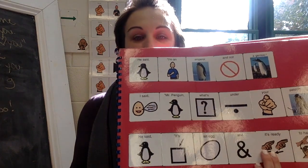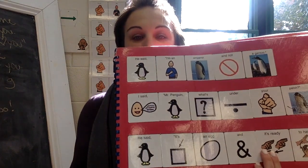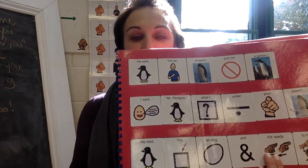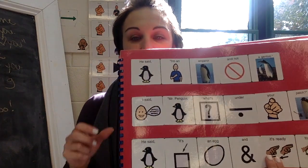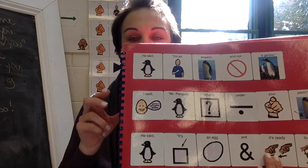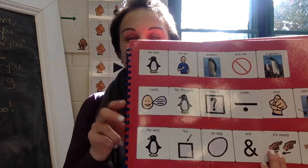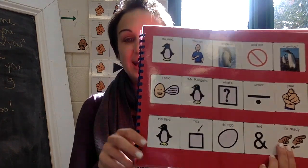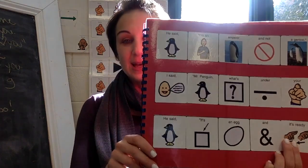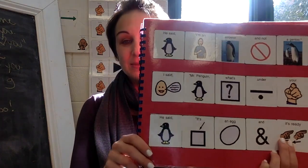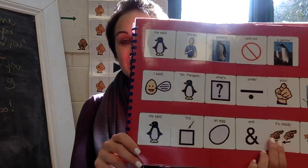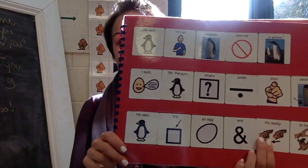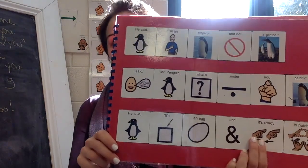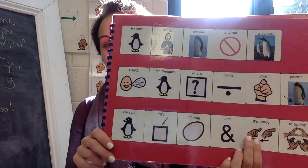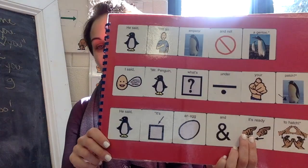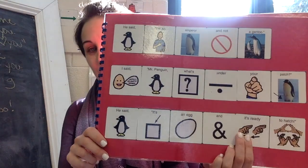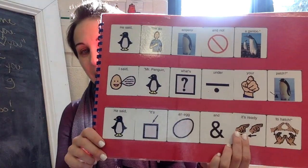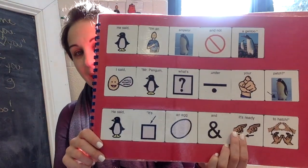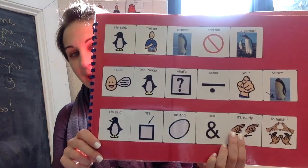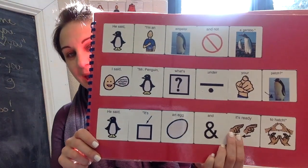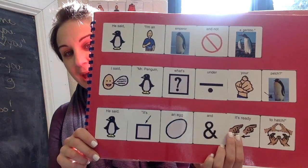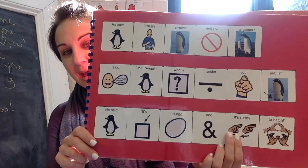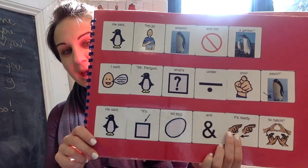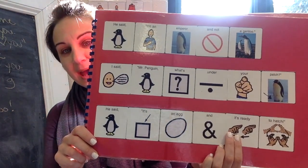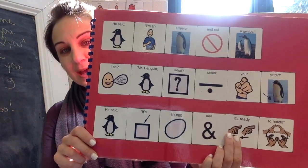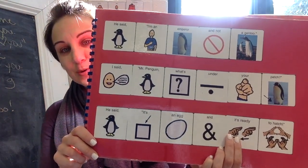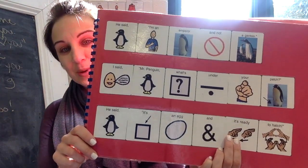I said, Mr. Penguin,